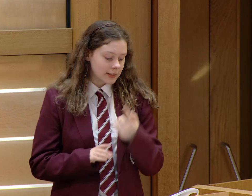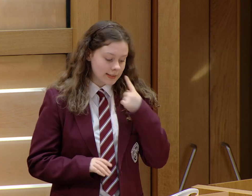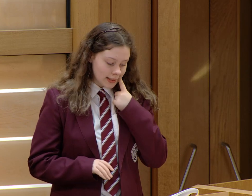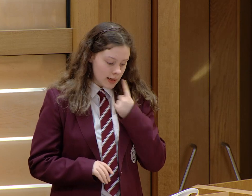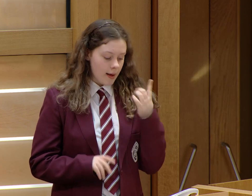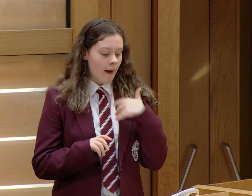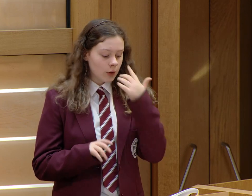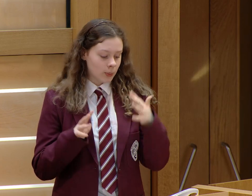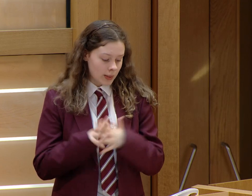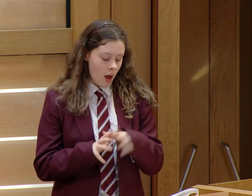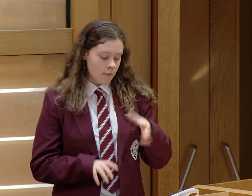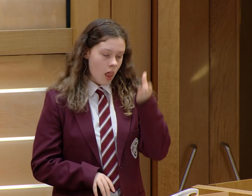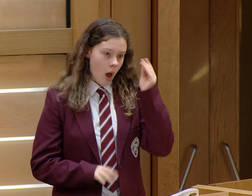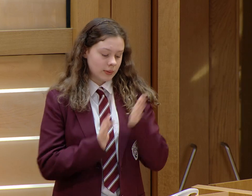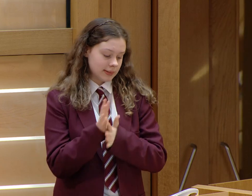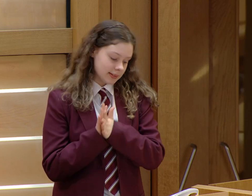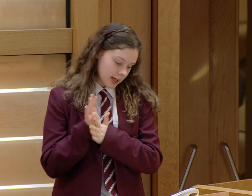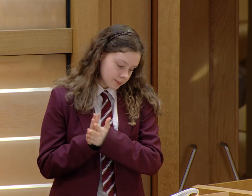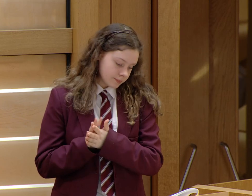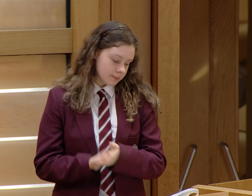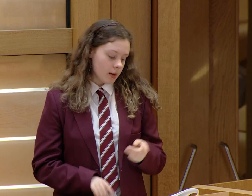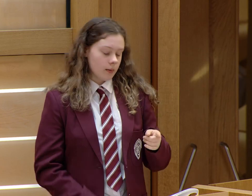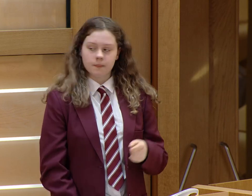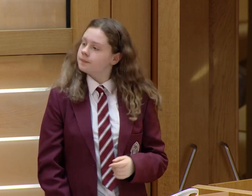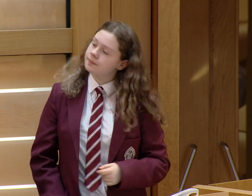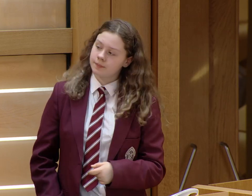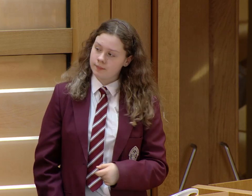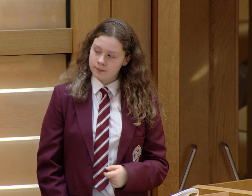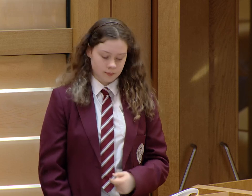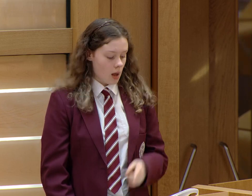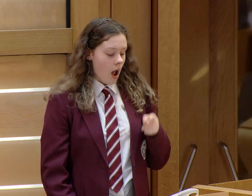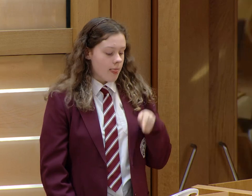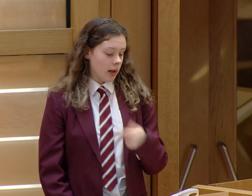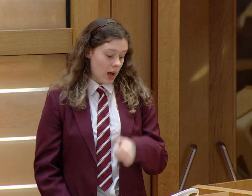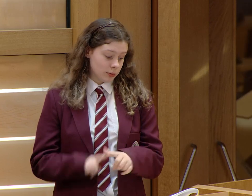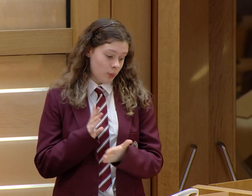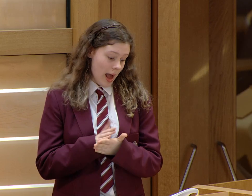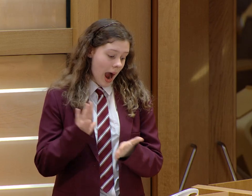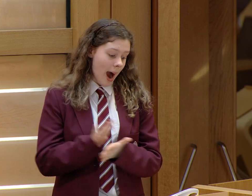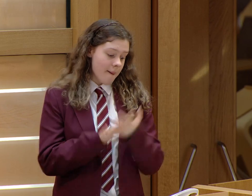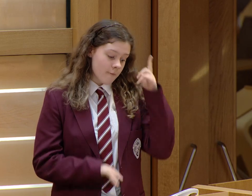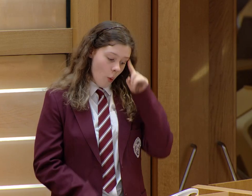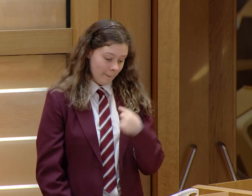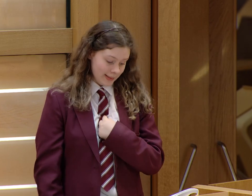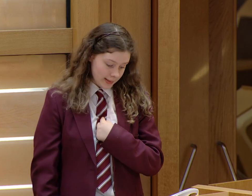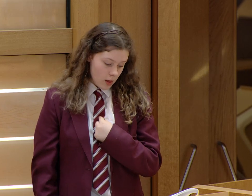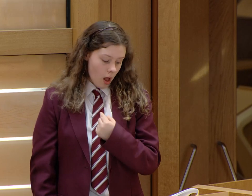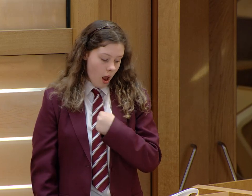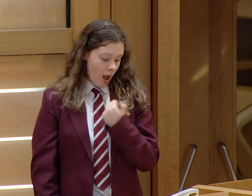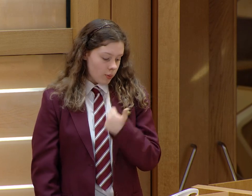I then went to Wallyford Primary School where half a day every week, everyone learned some sign language. And this